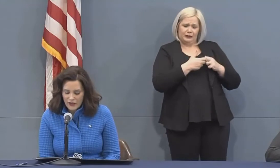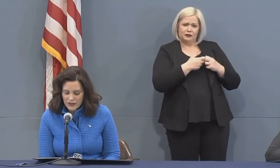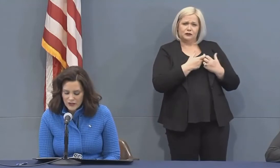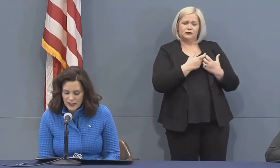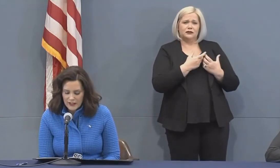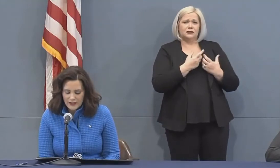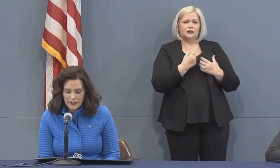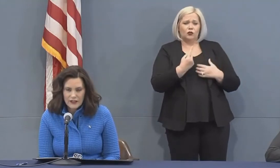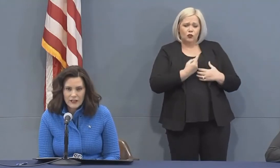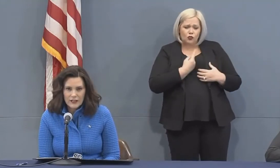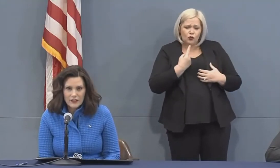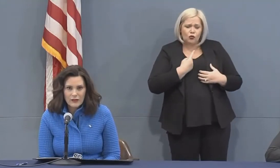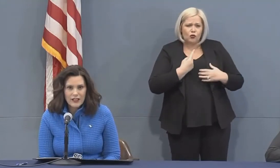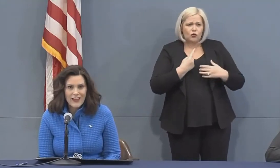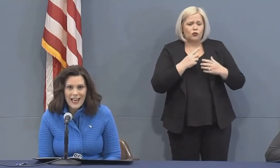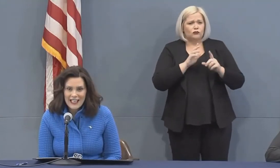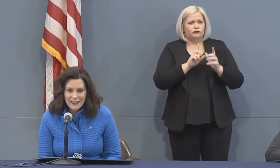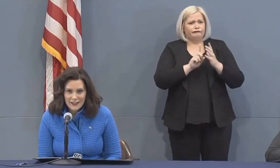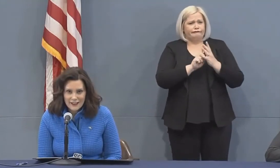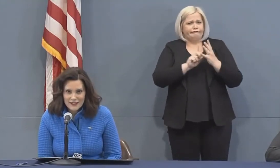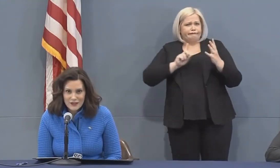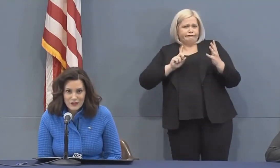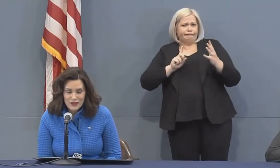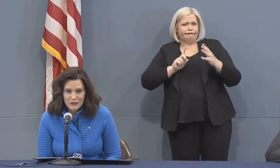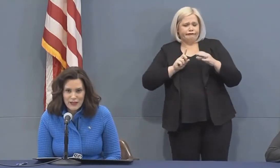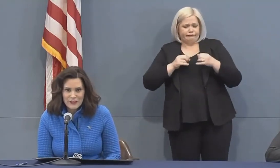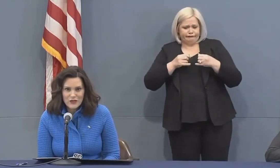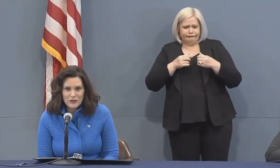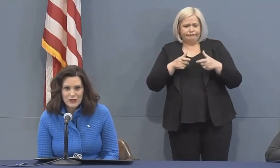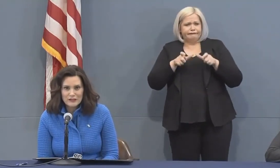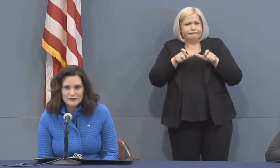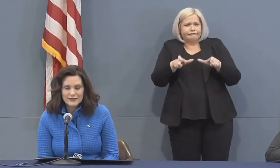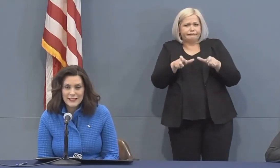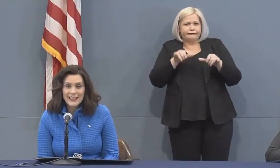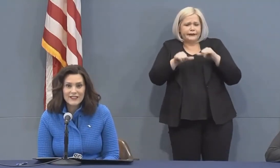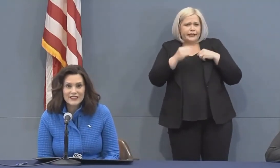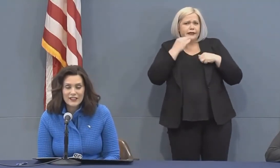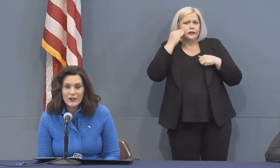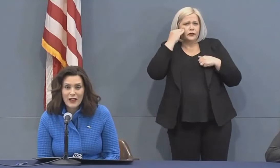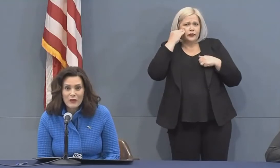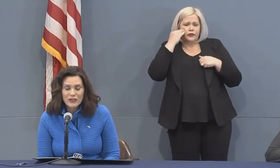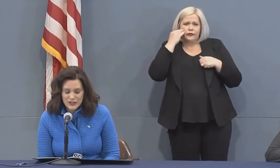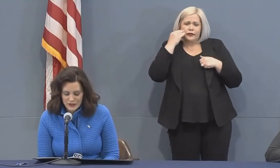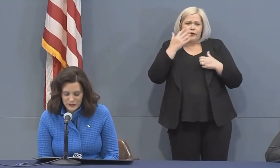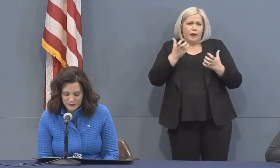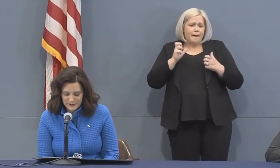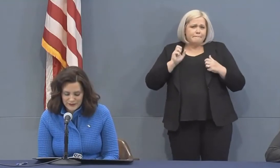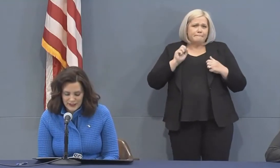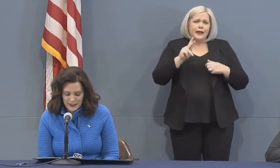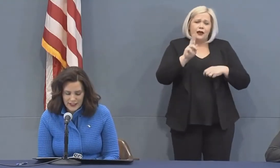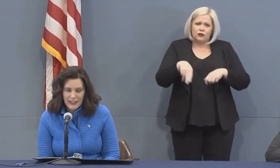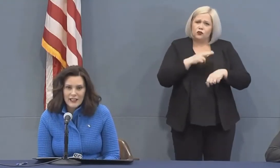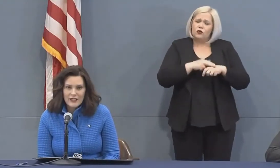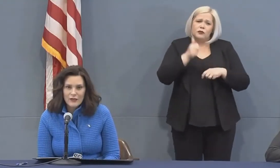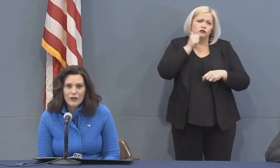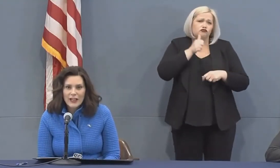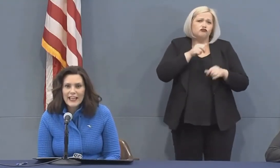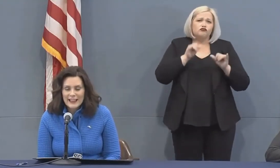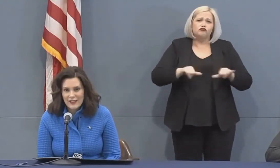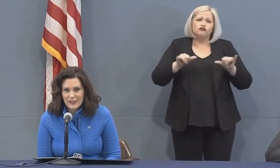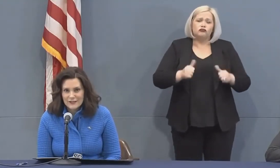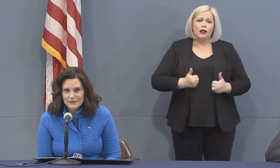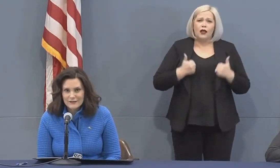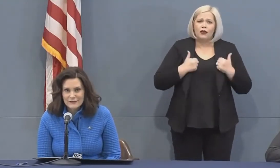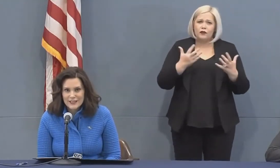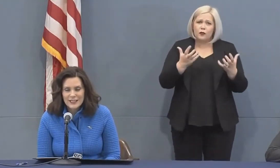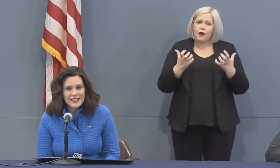and frustrated and would give anything to return back to normal, and I have to tell you, I would too. We're going